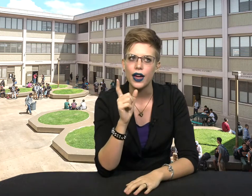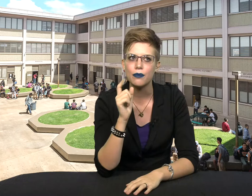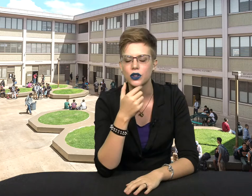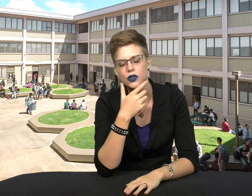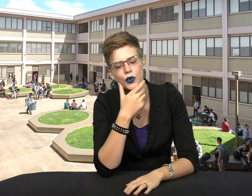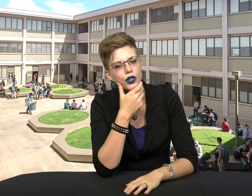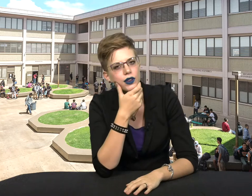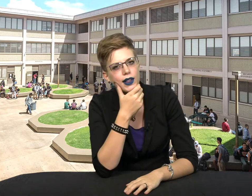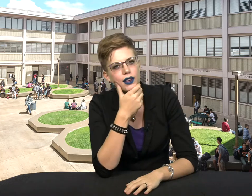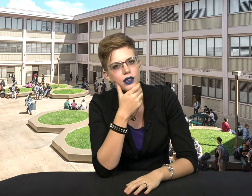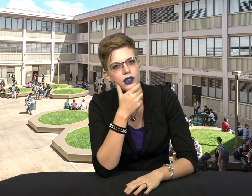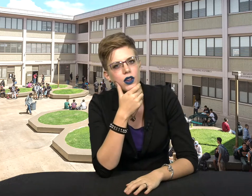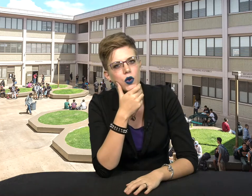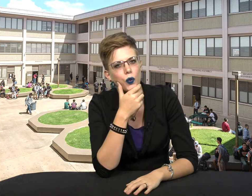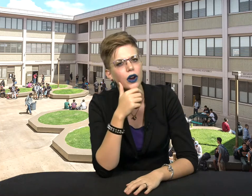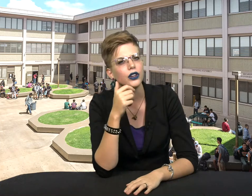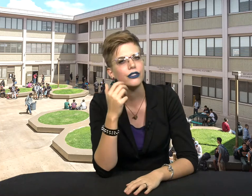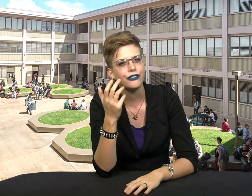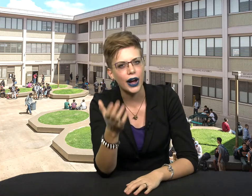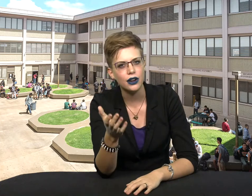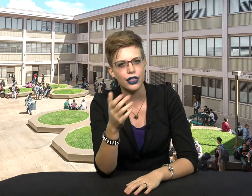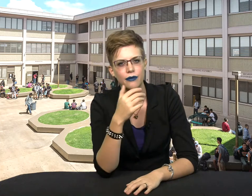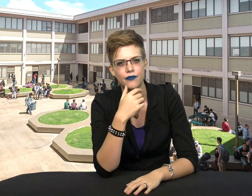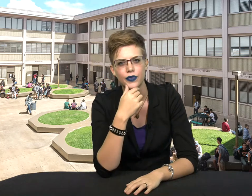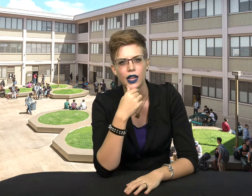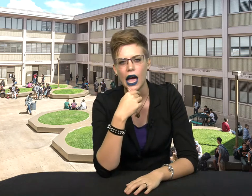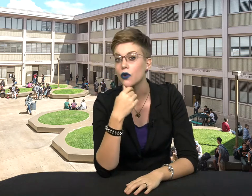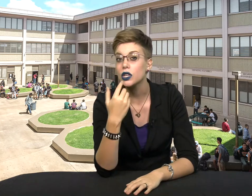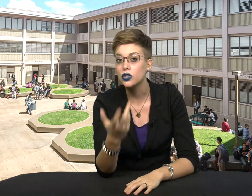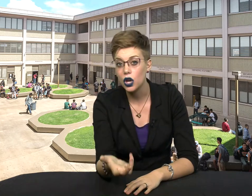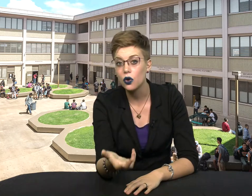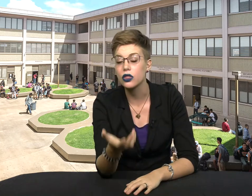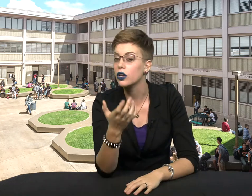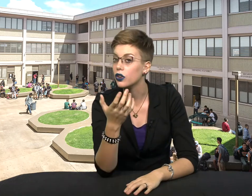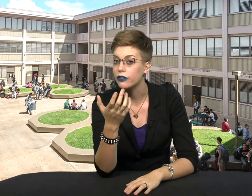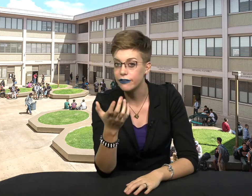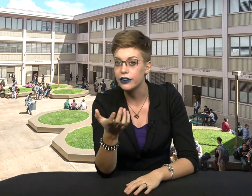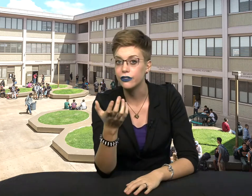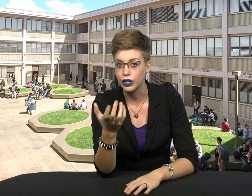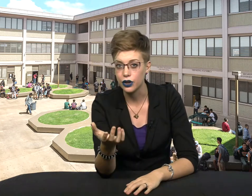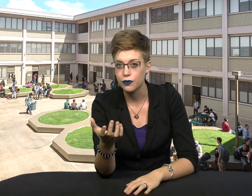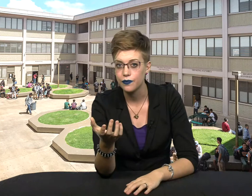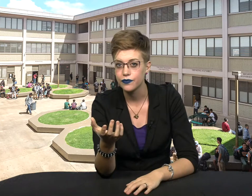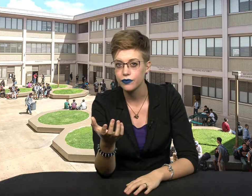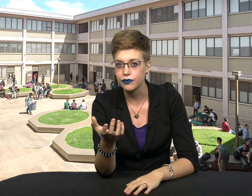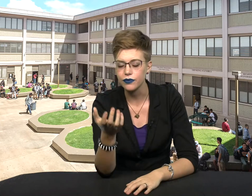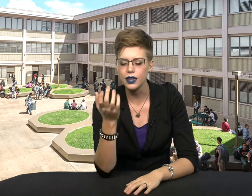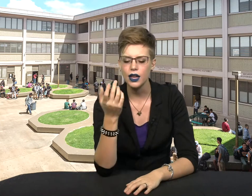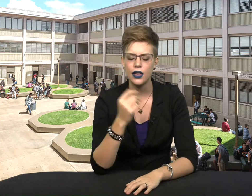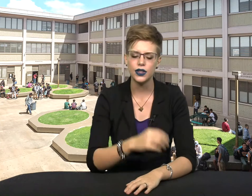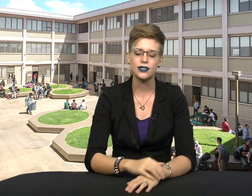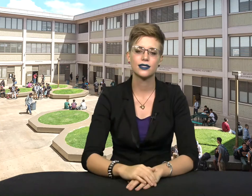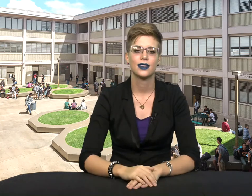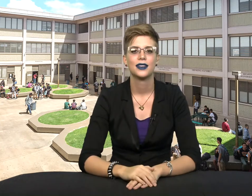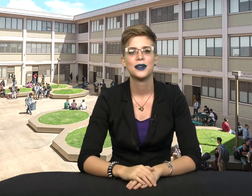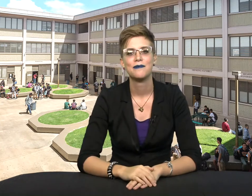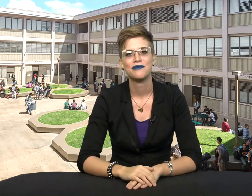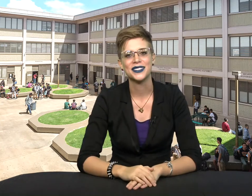that person will look like, where you'll find them, how you'll know they're a good fit for you. And this, this is